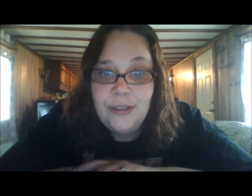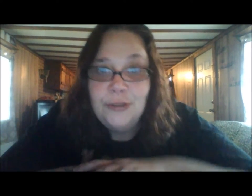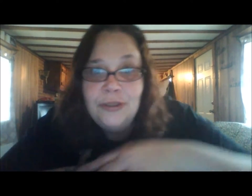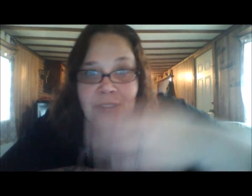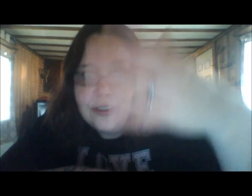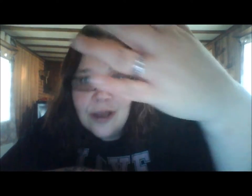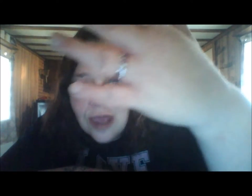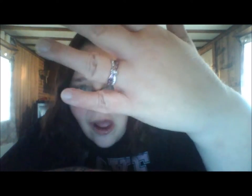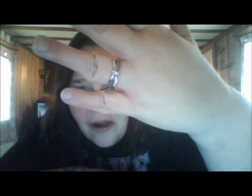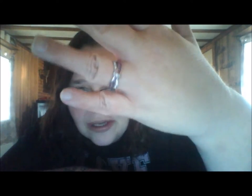news.